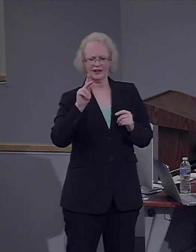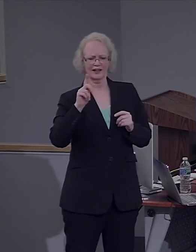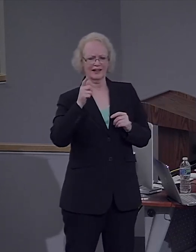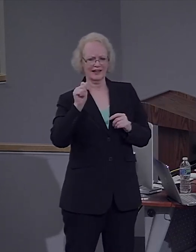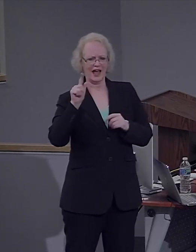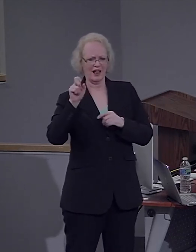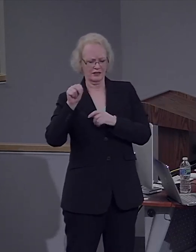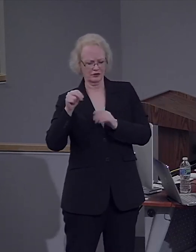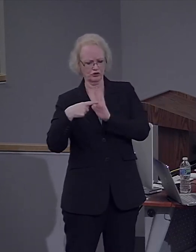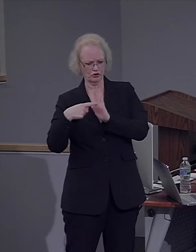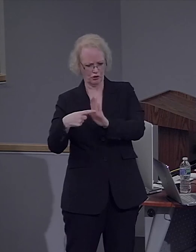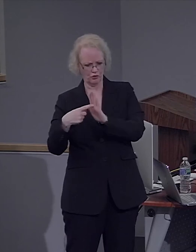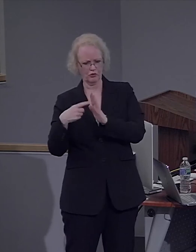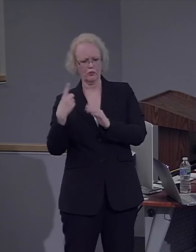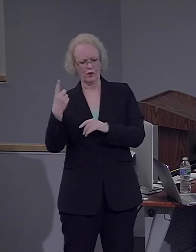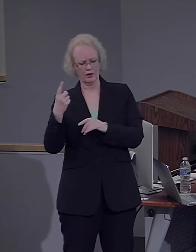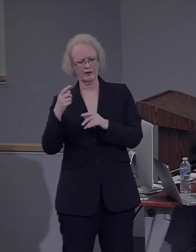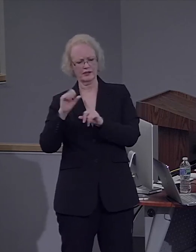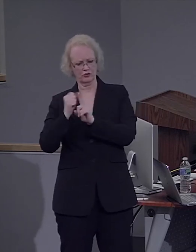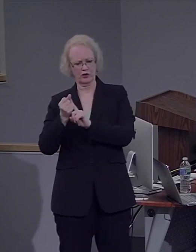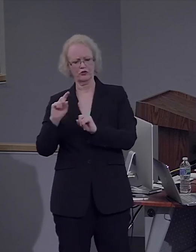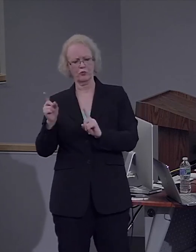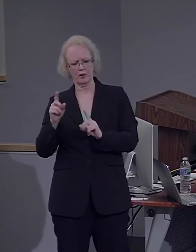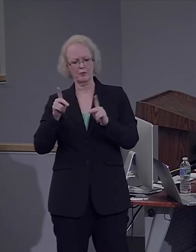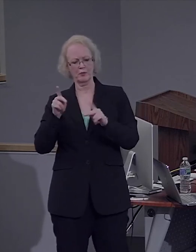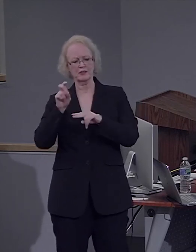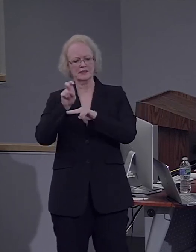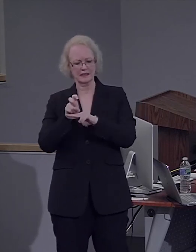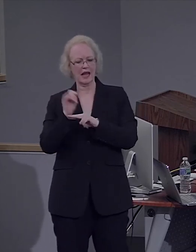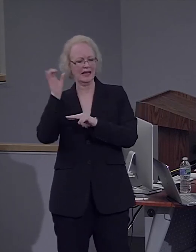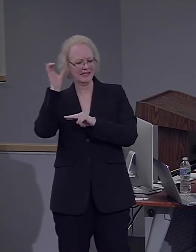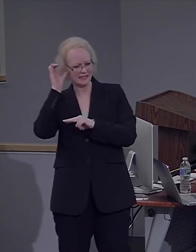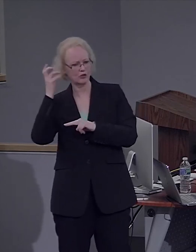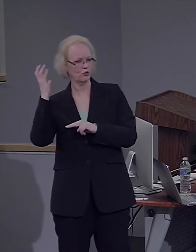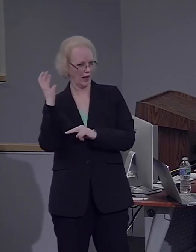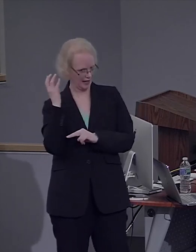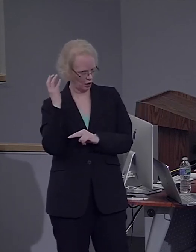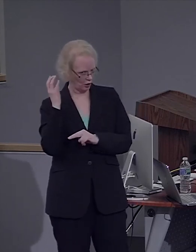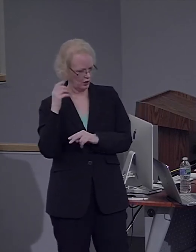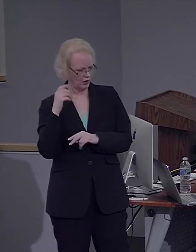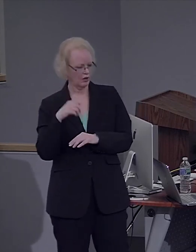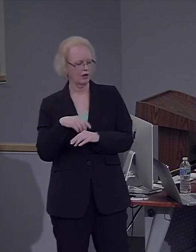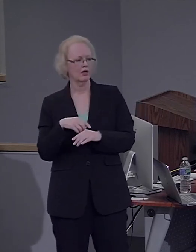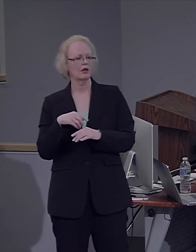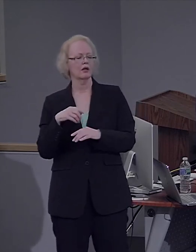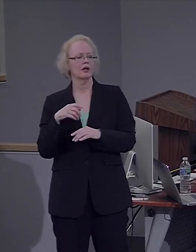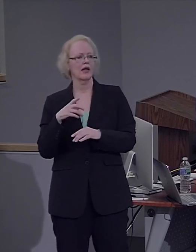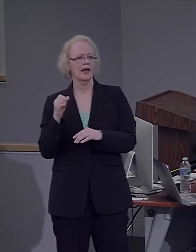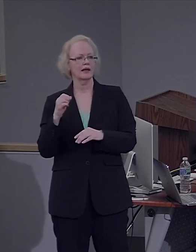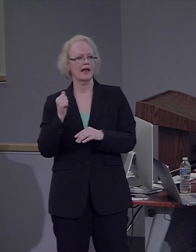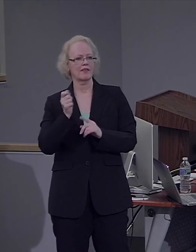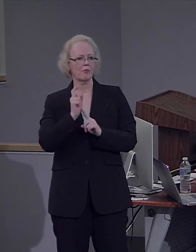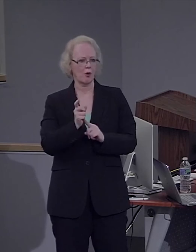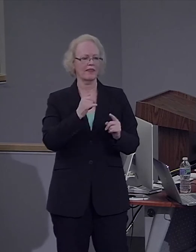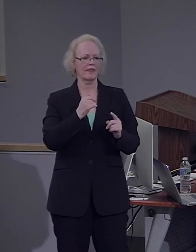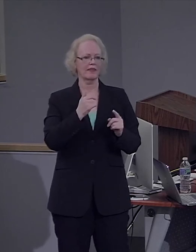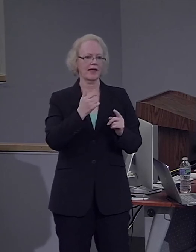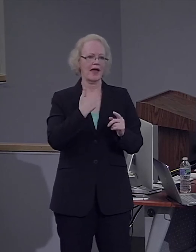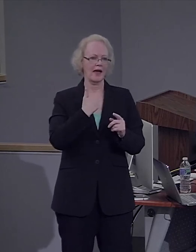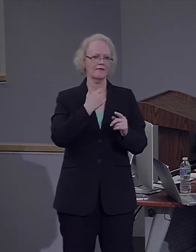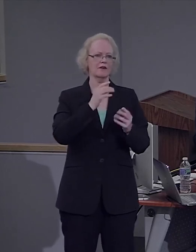subjects are sitting there listening to a radio show. So, at the moment where there are numbers, measurements,